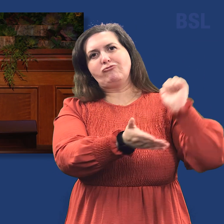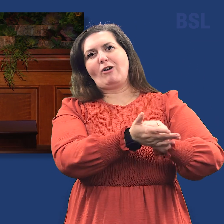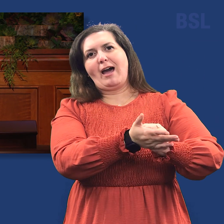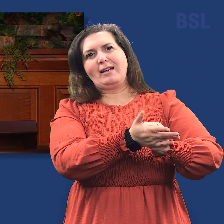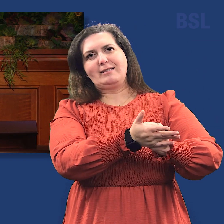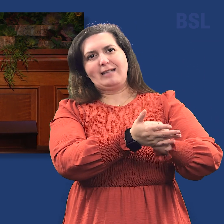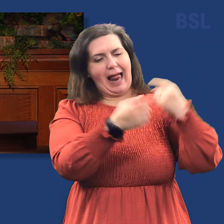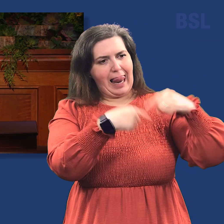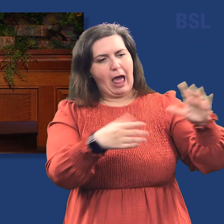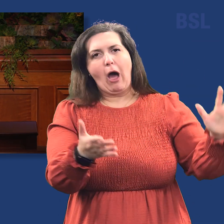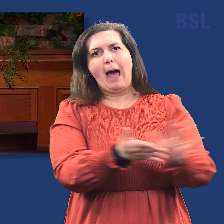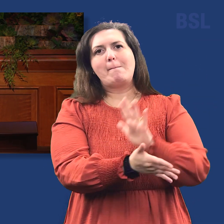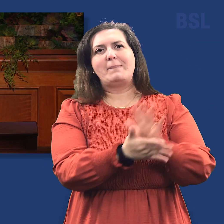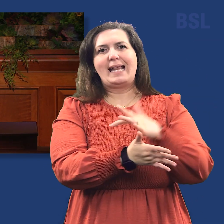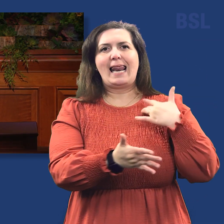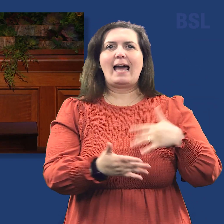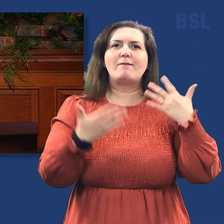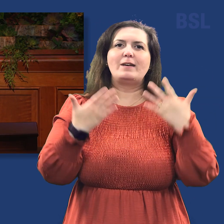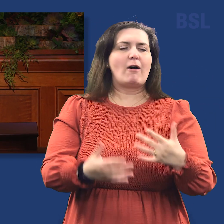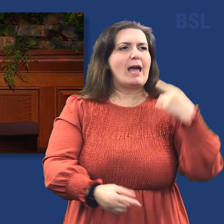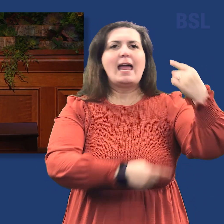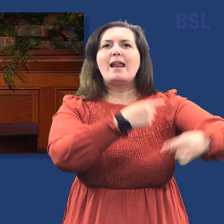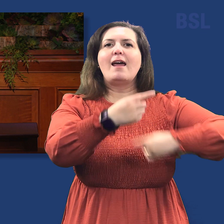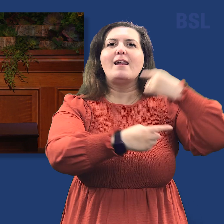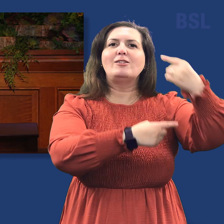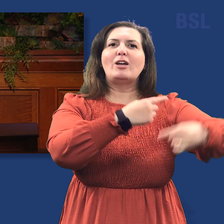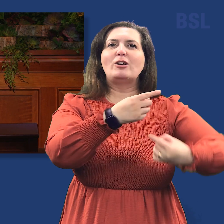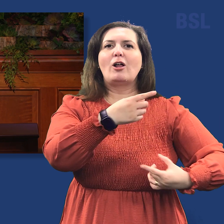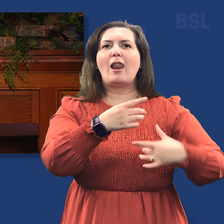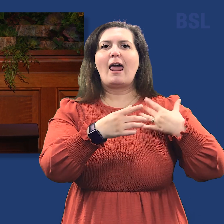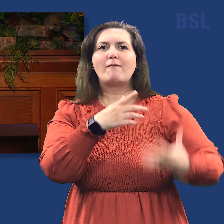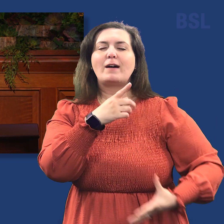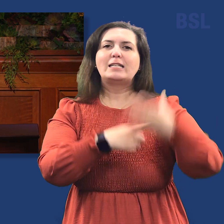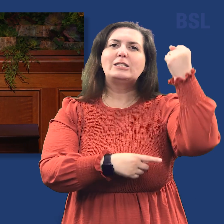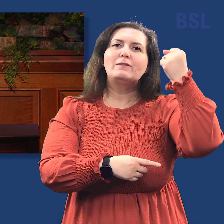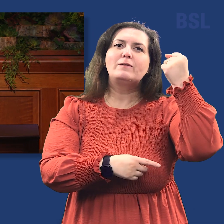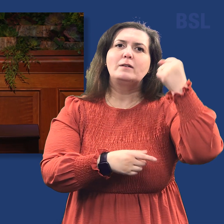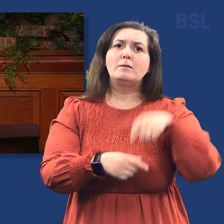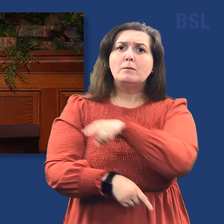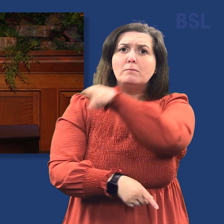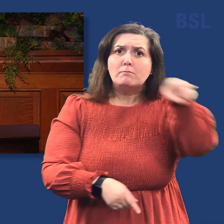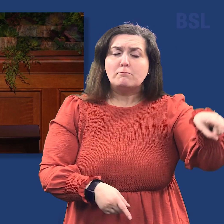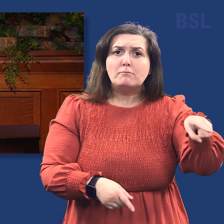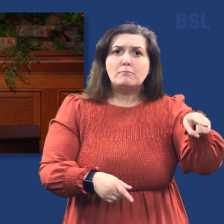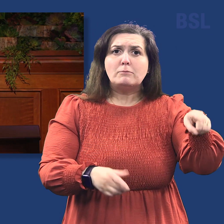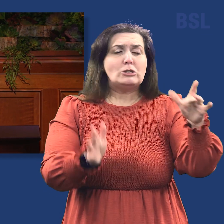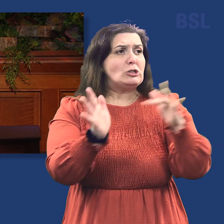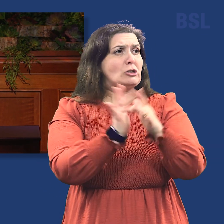leads to happiness in this life and eternal life in the world to come. Can we love Jesus Christ and His